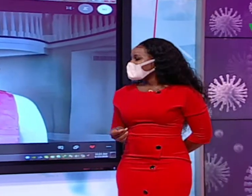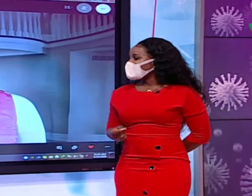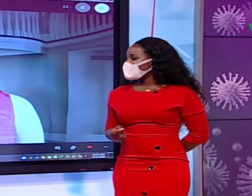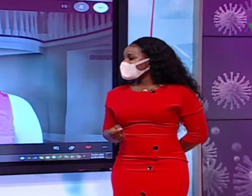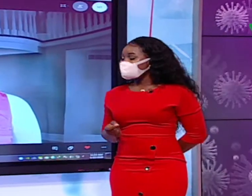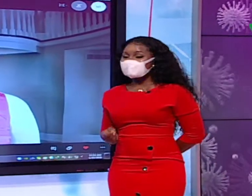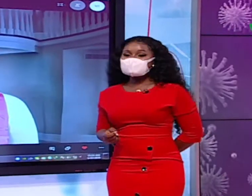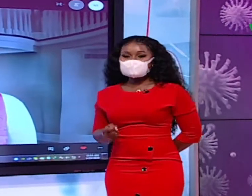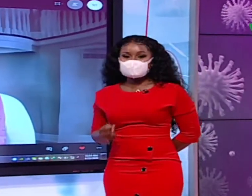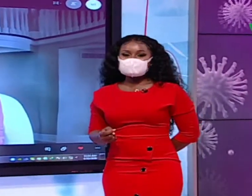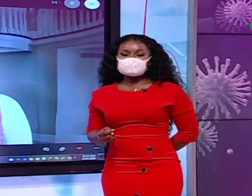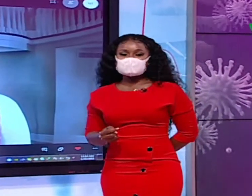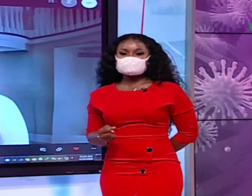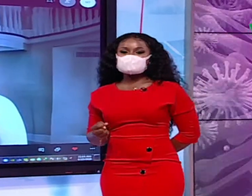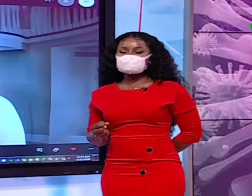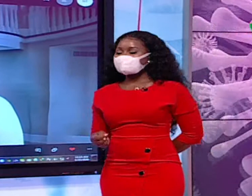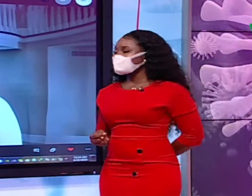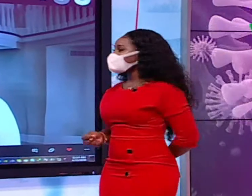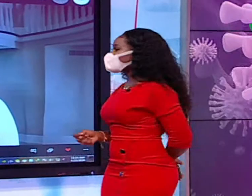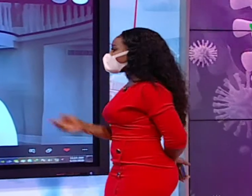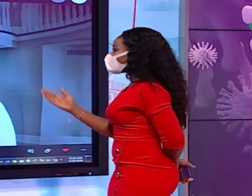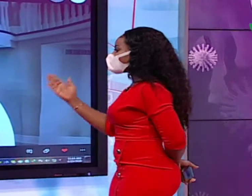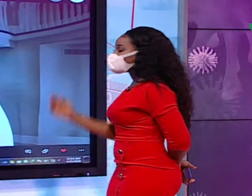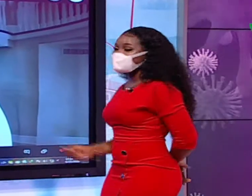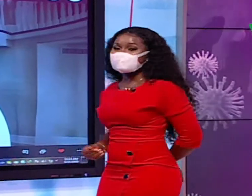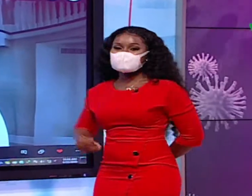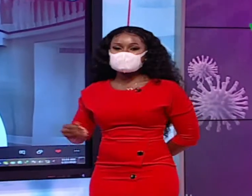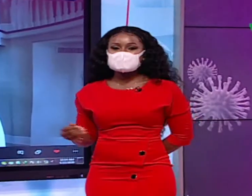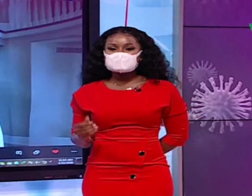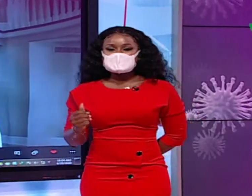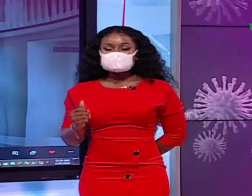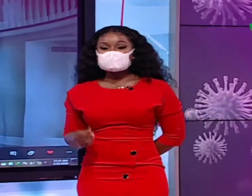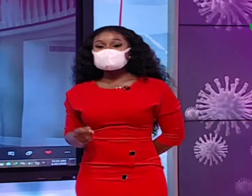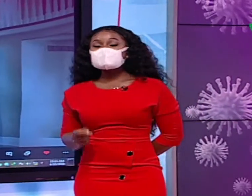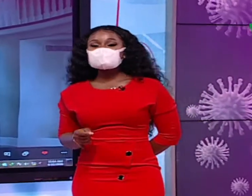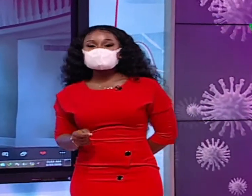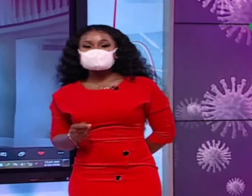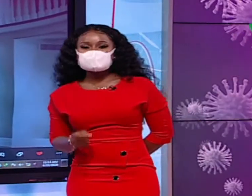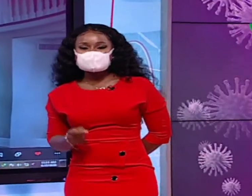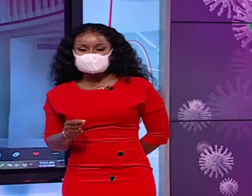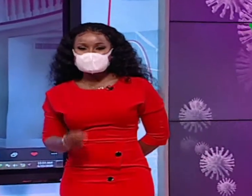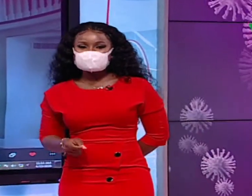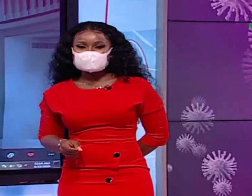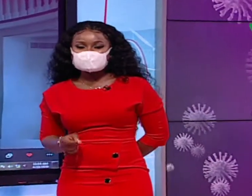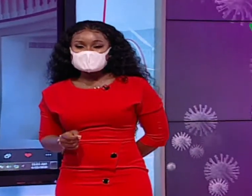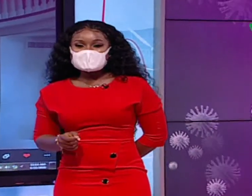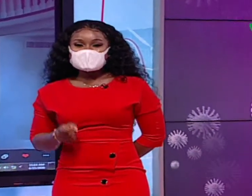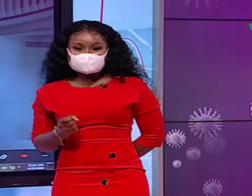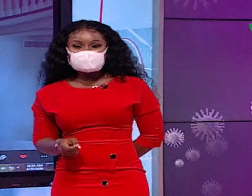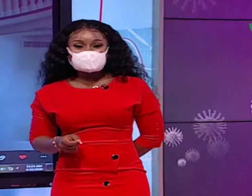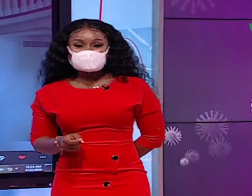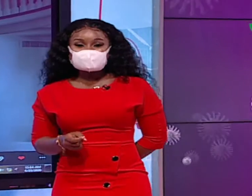go. And I'm sure that she could probably hear us. And so, Dr. Bertha Sewai, thank you so much if you can hear us. She's an infectious disease specialist,